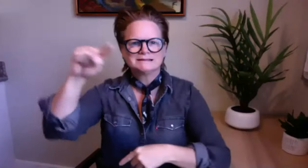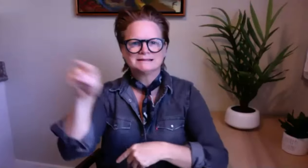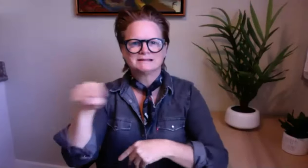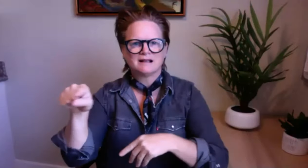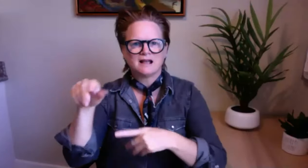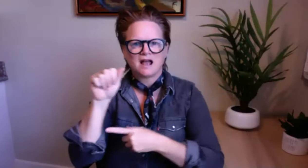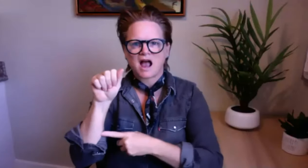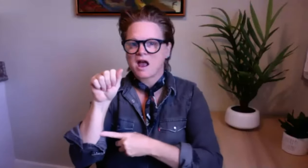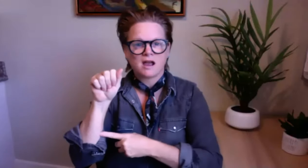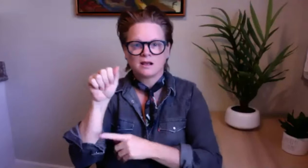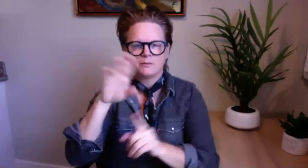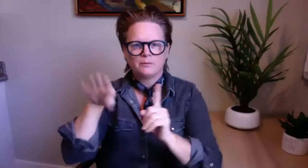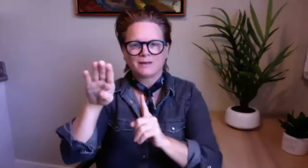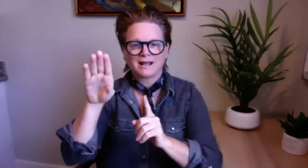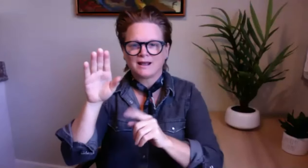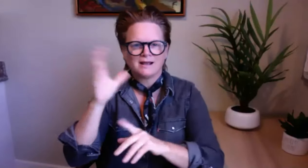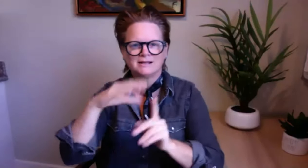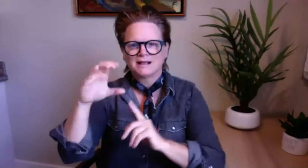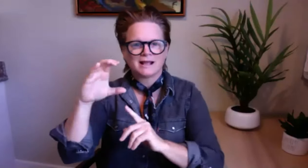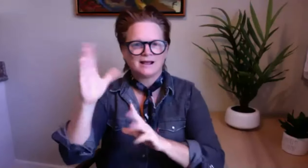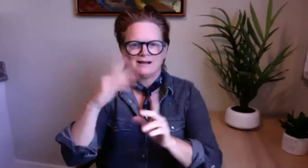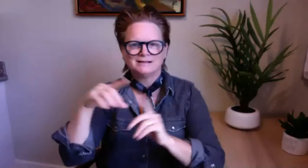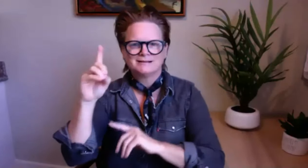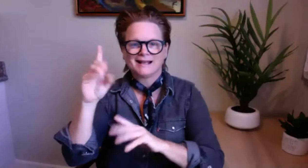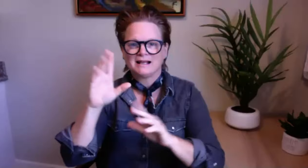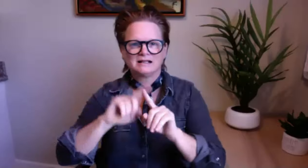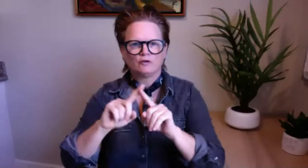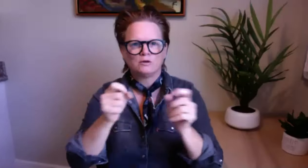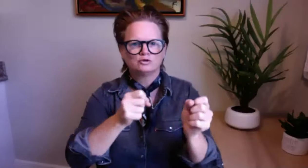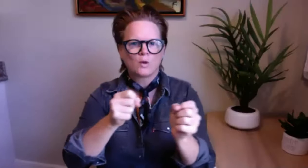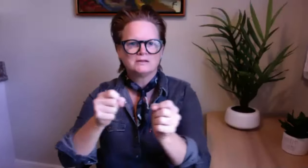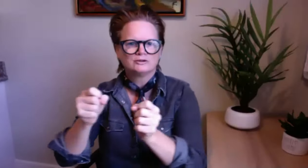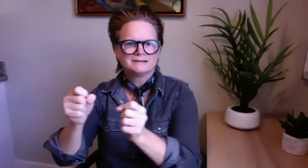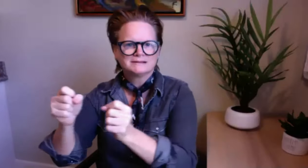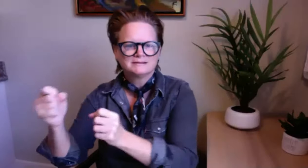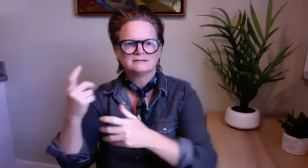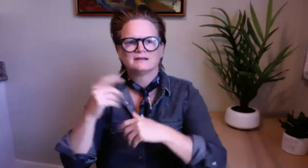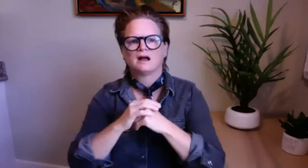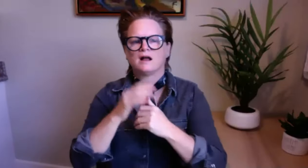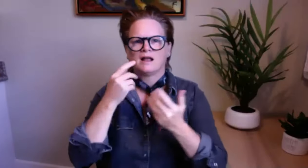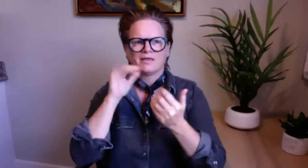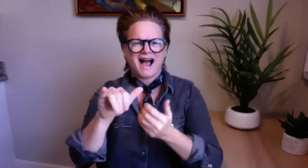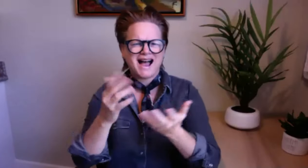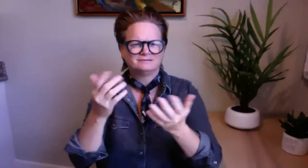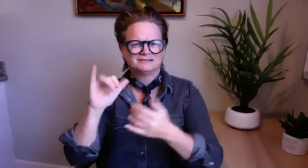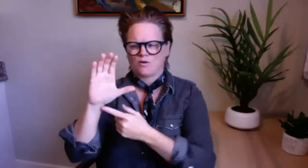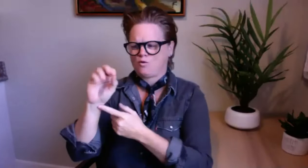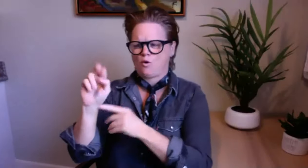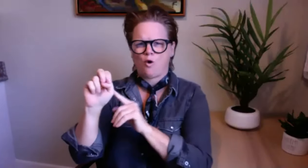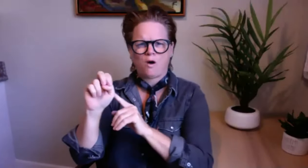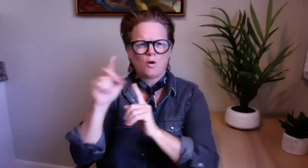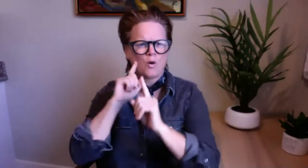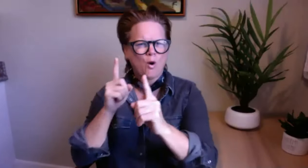so david is going to be able to give you the a to z as well as the b c and d for all of these strategies